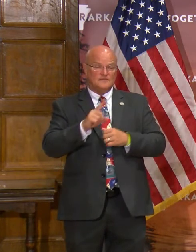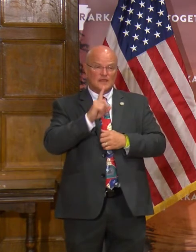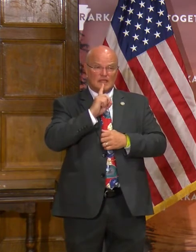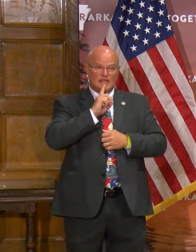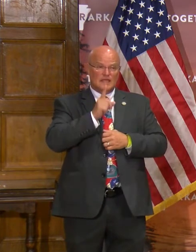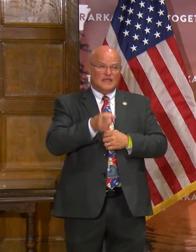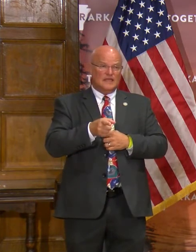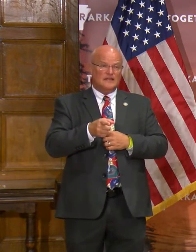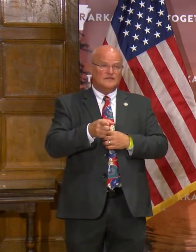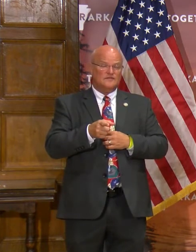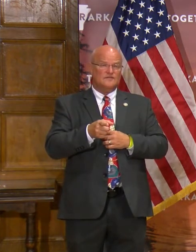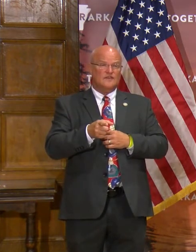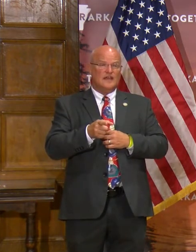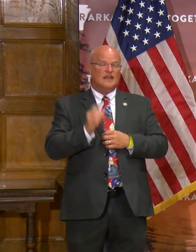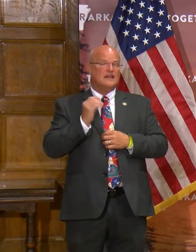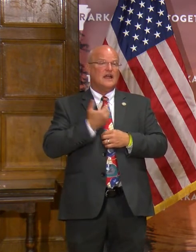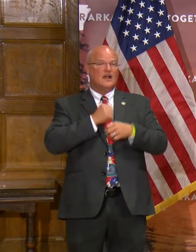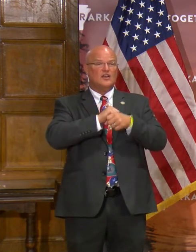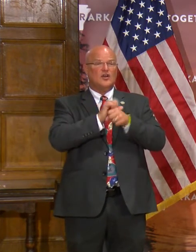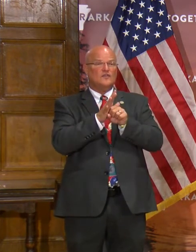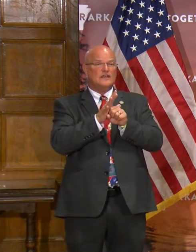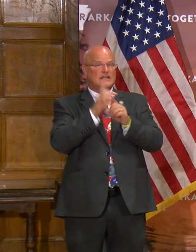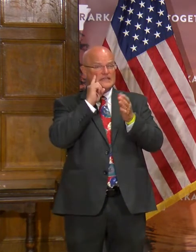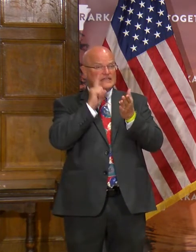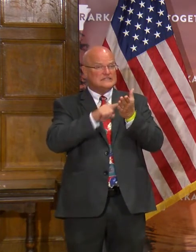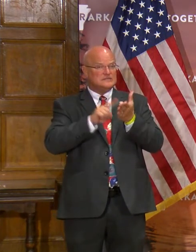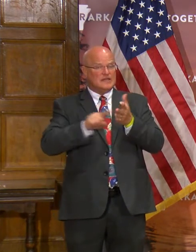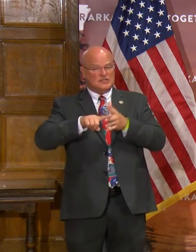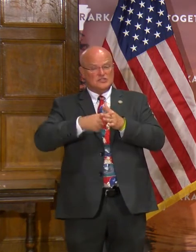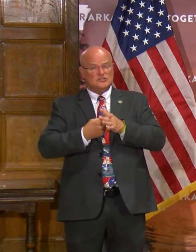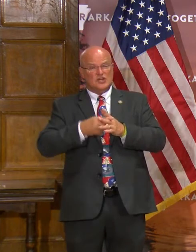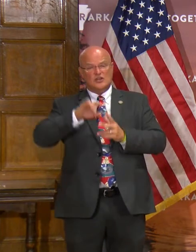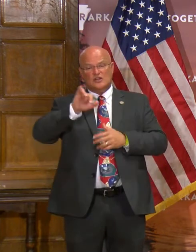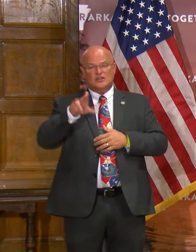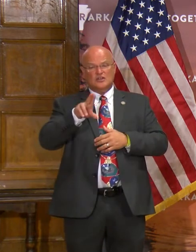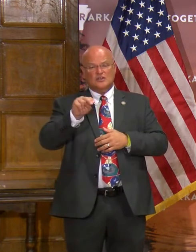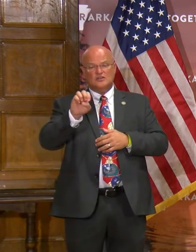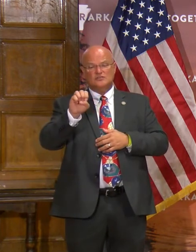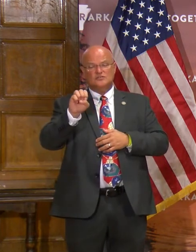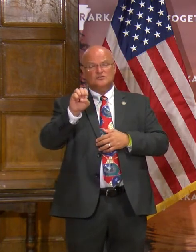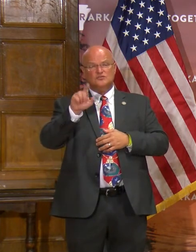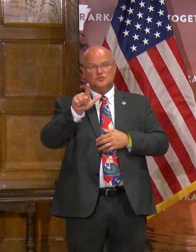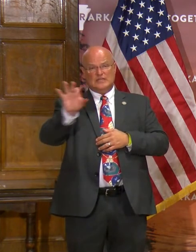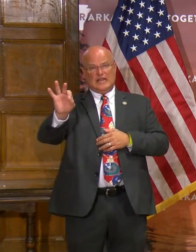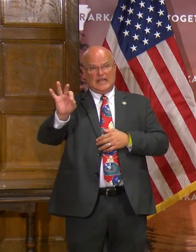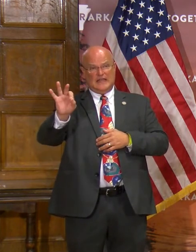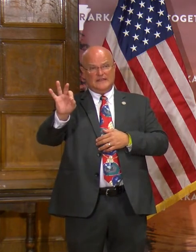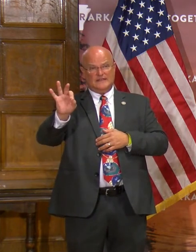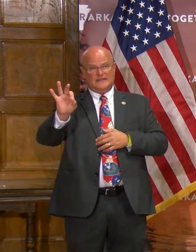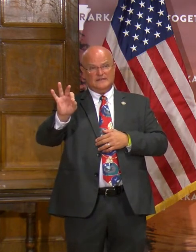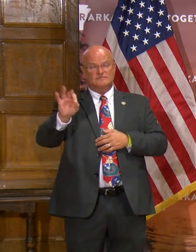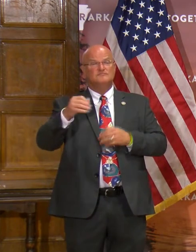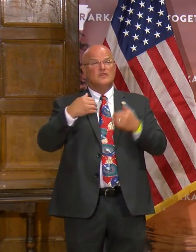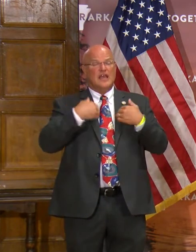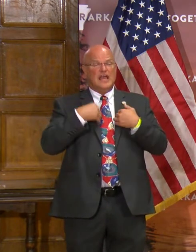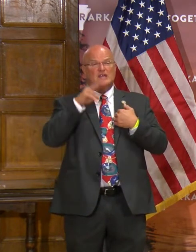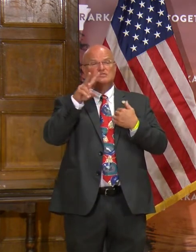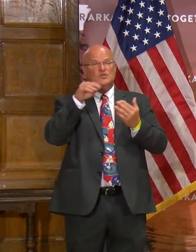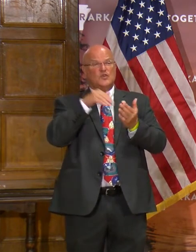our COVID-19 inspection started on June 29th. And since then, we've had 2